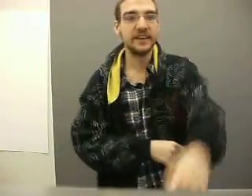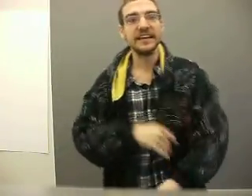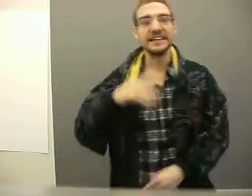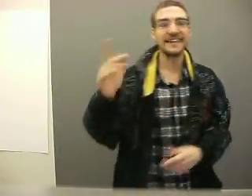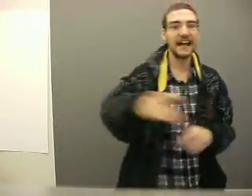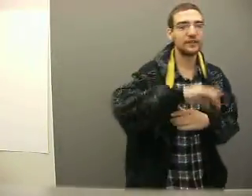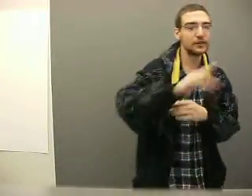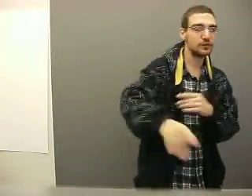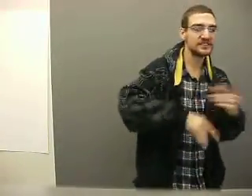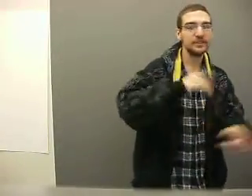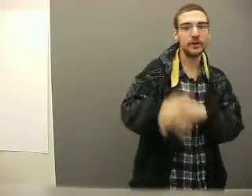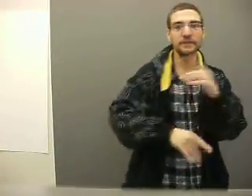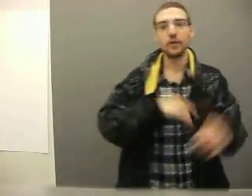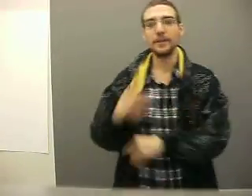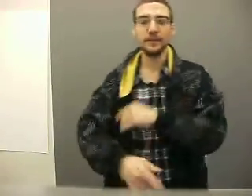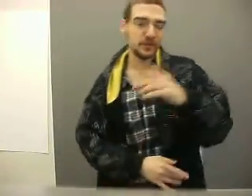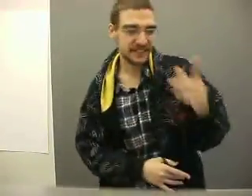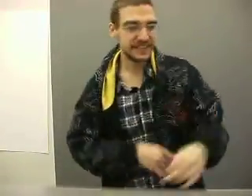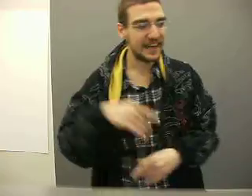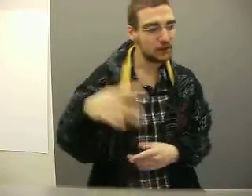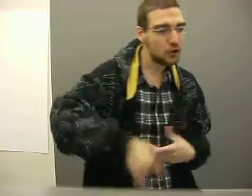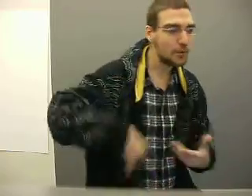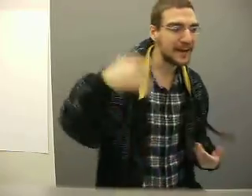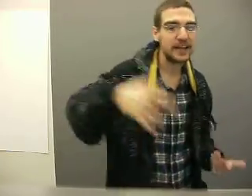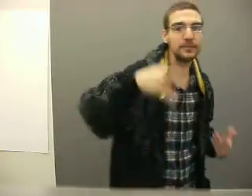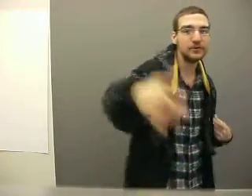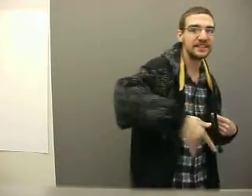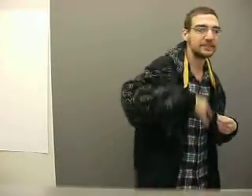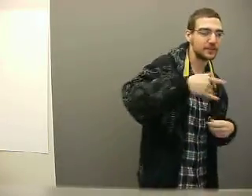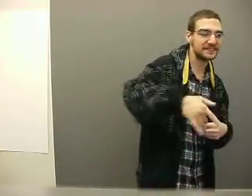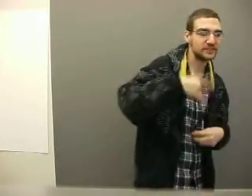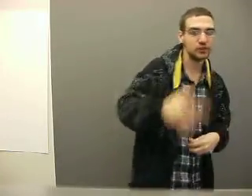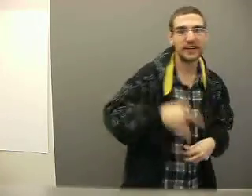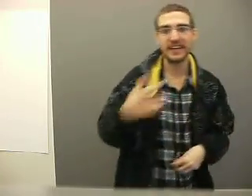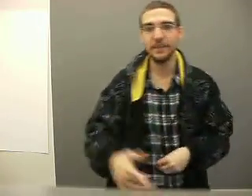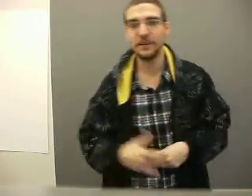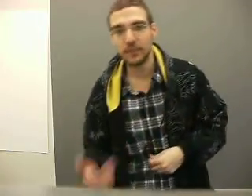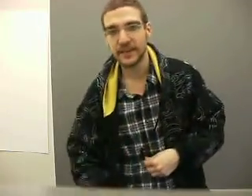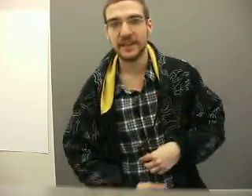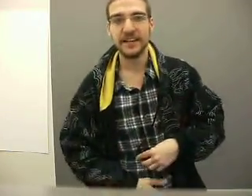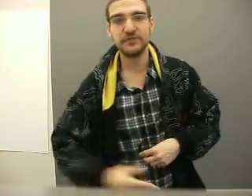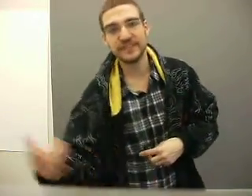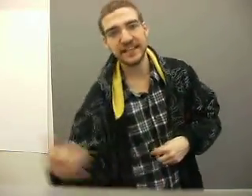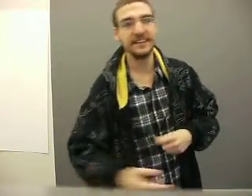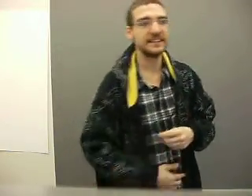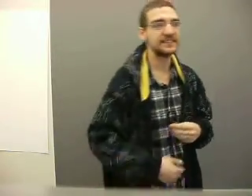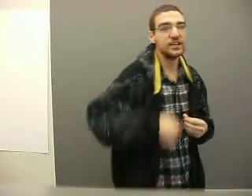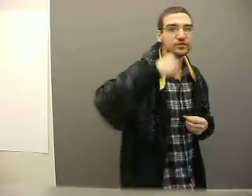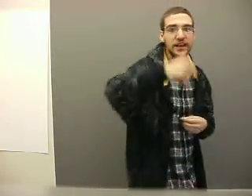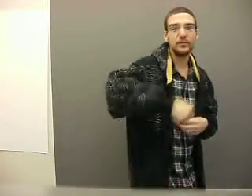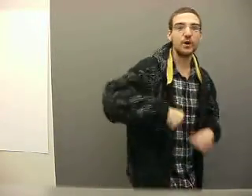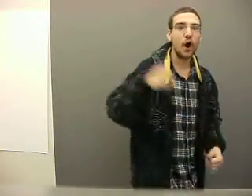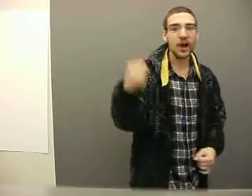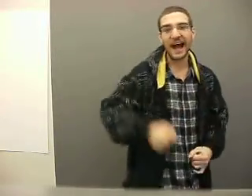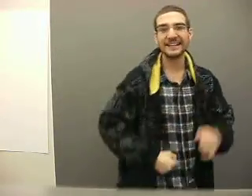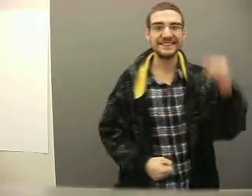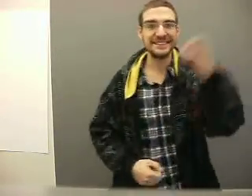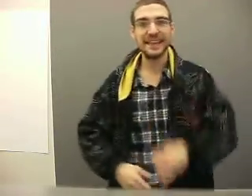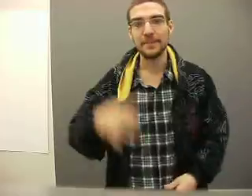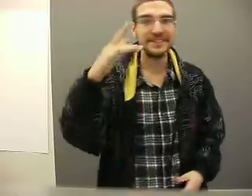It's kind of a lunacy. You can fuck with me musically. I don't know. But I got immunity from the shit you trying to hit me with. It's ridiculous. Strike you with all kinds of shit that be